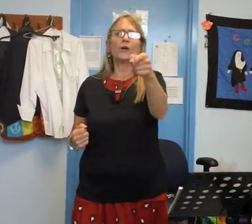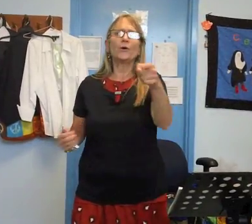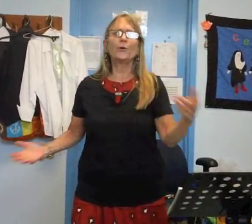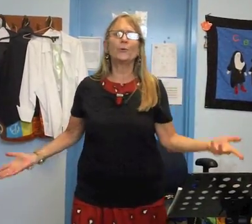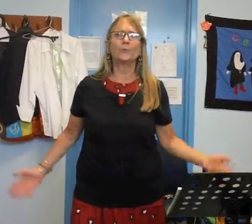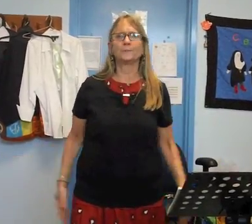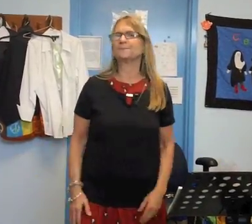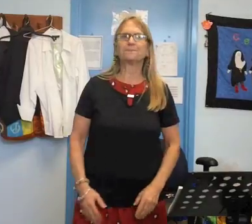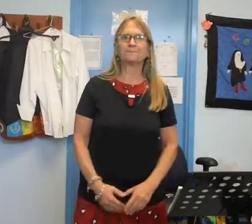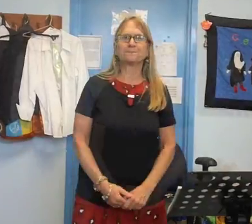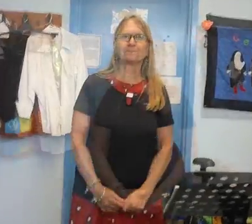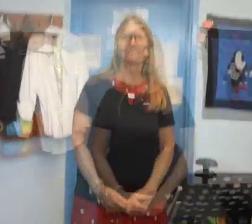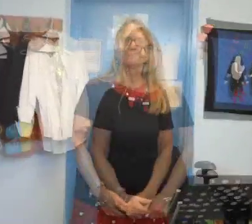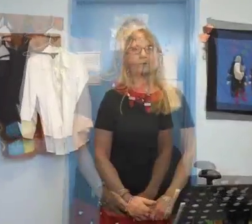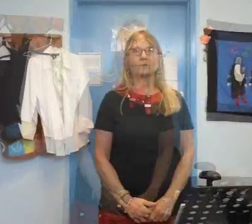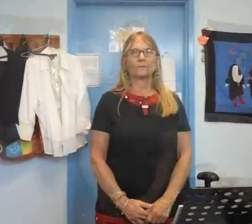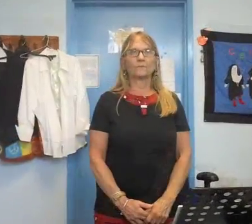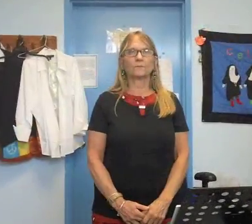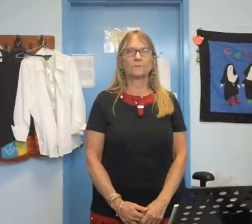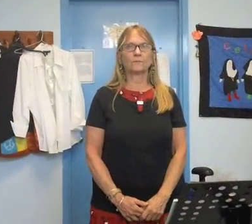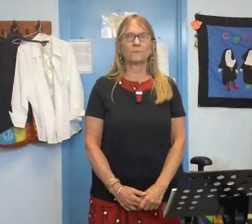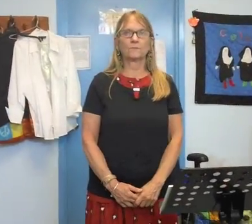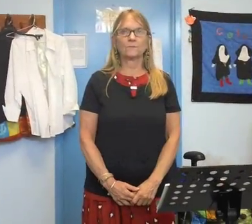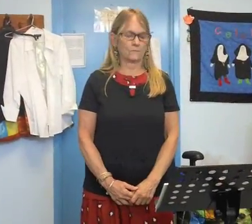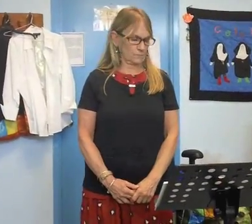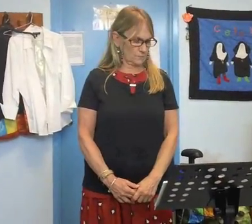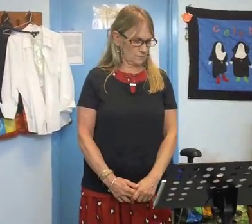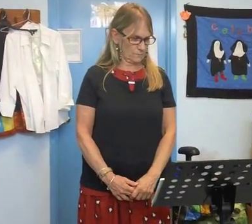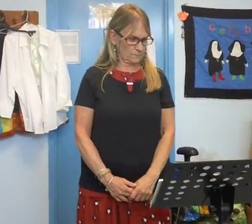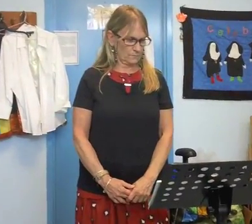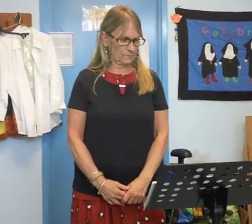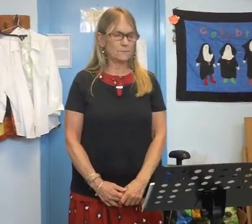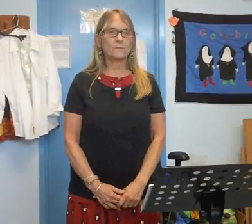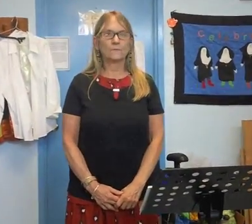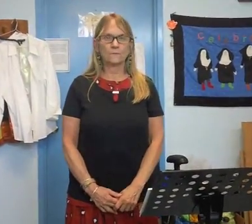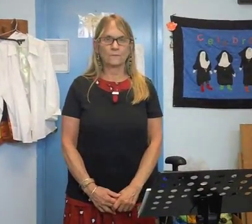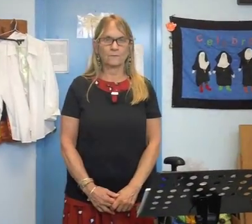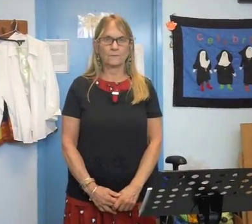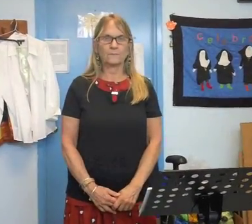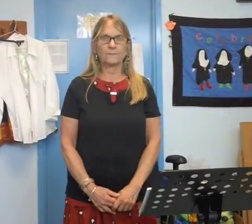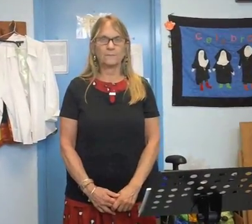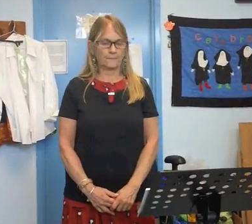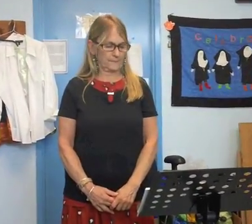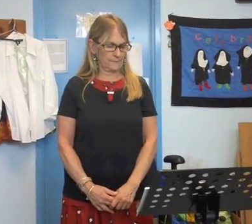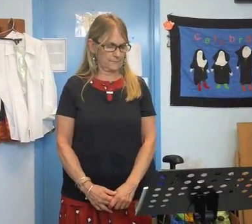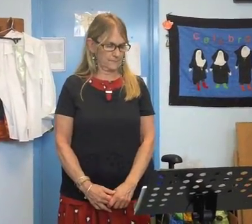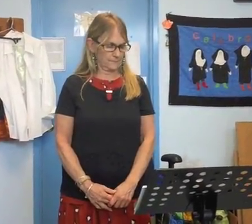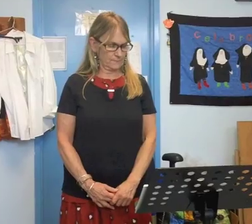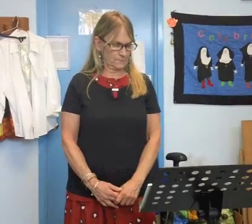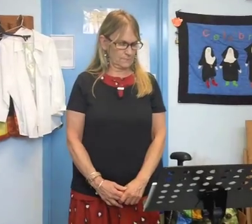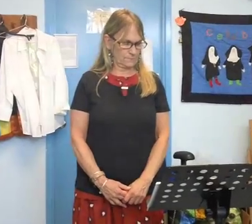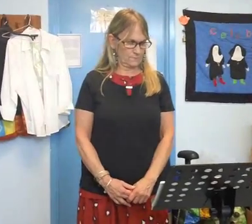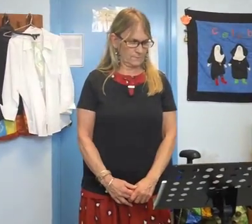you page 38 39 and 40 starting with scram